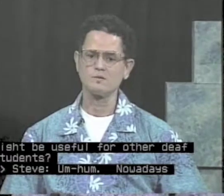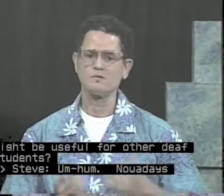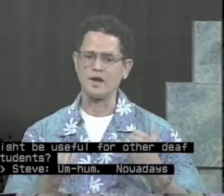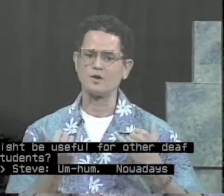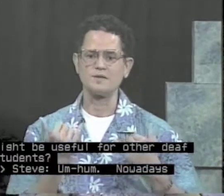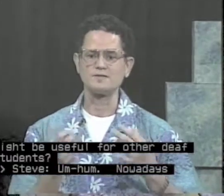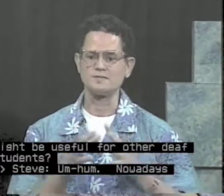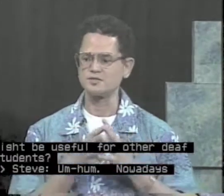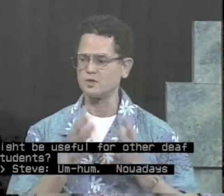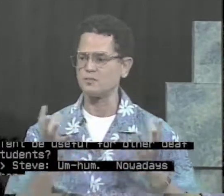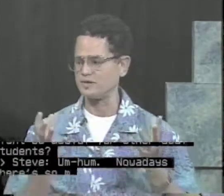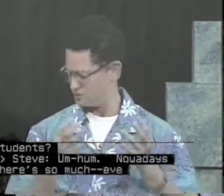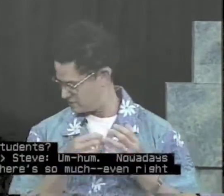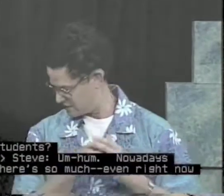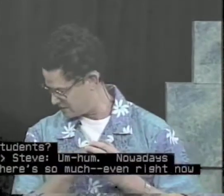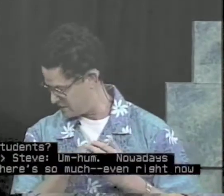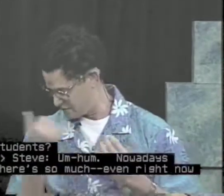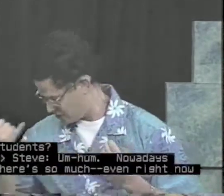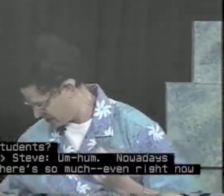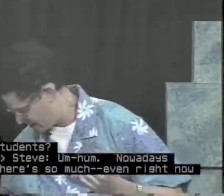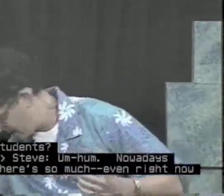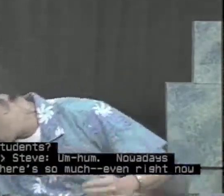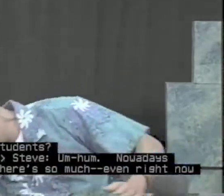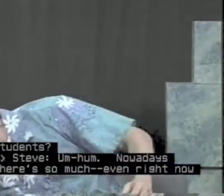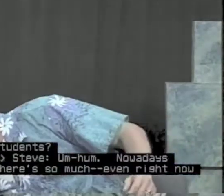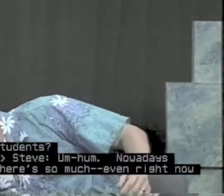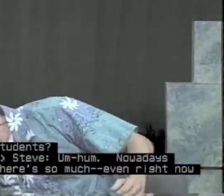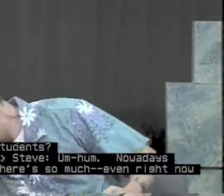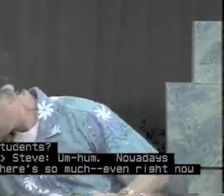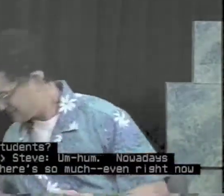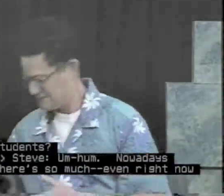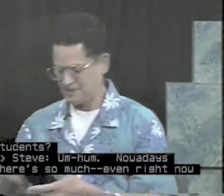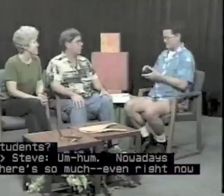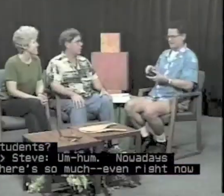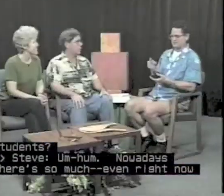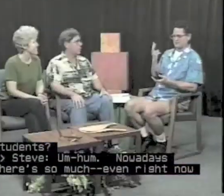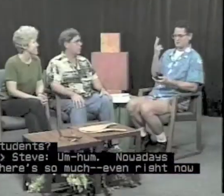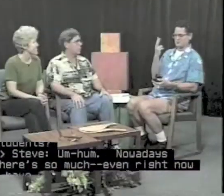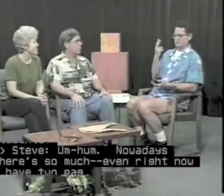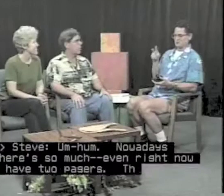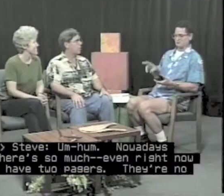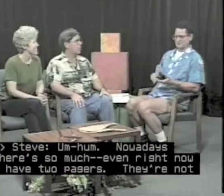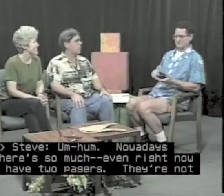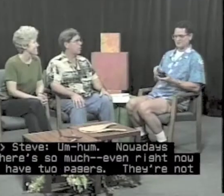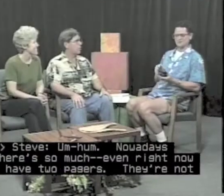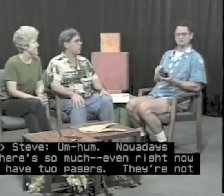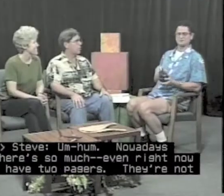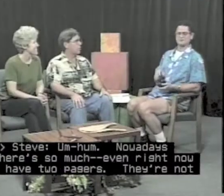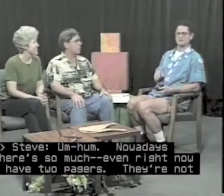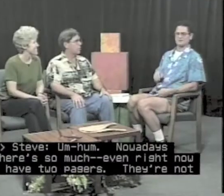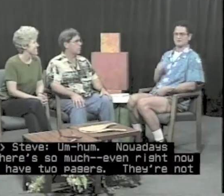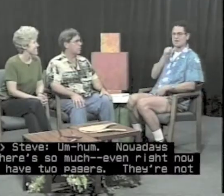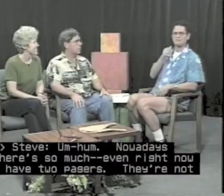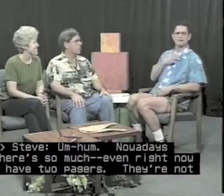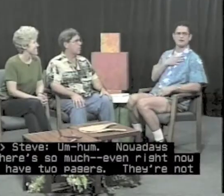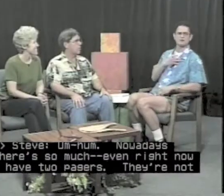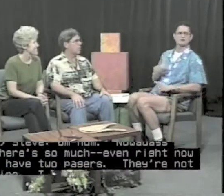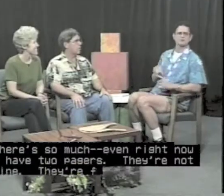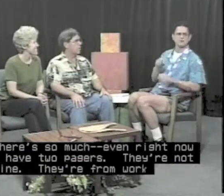Nowadays, there's so much. Even right now, I have two pagers. They're not mine. They're from